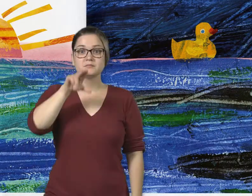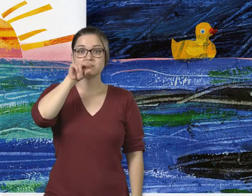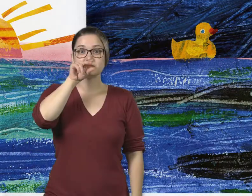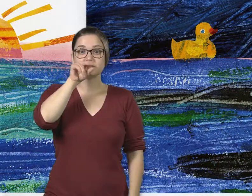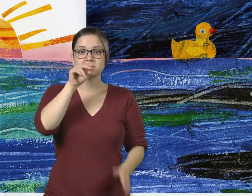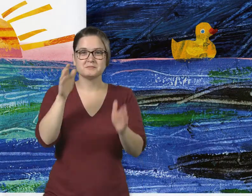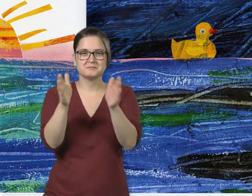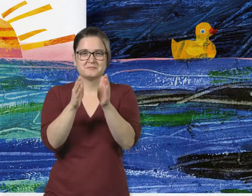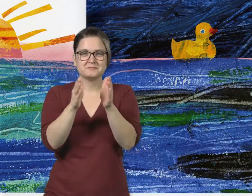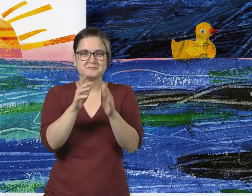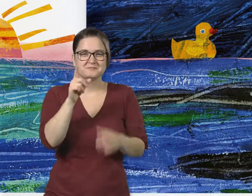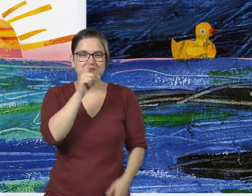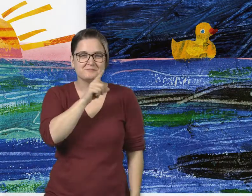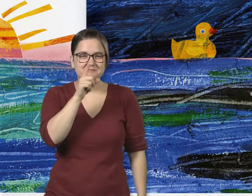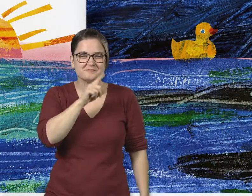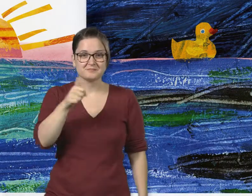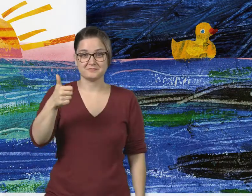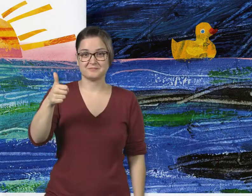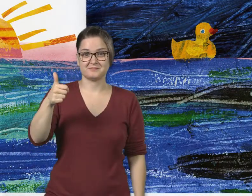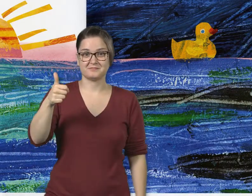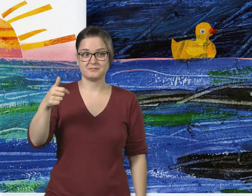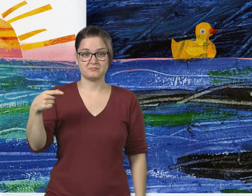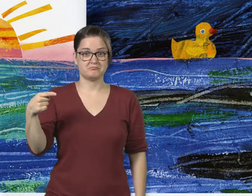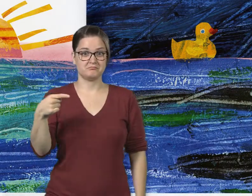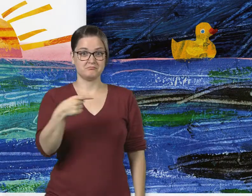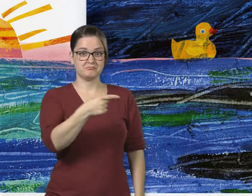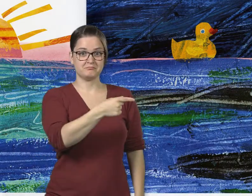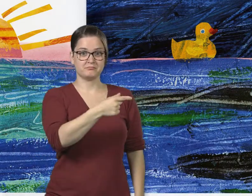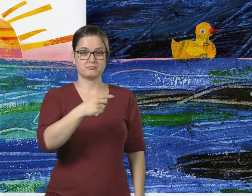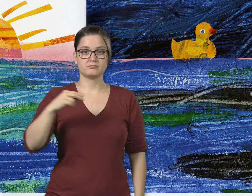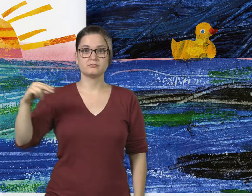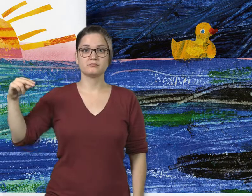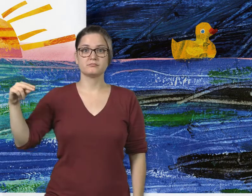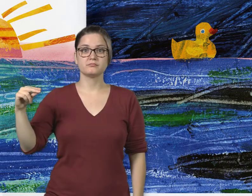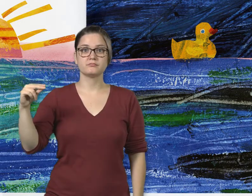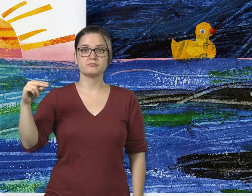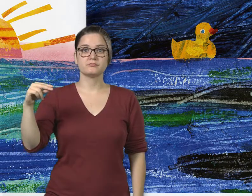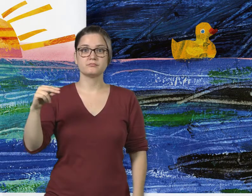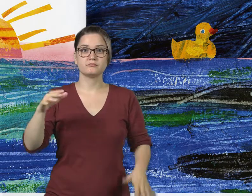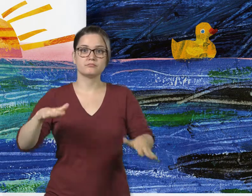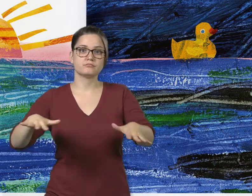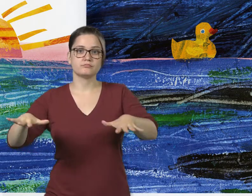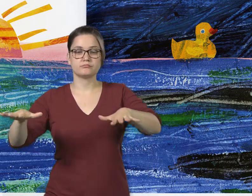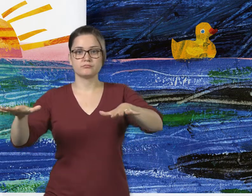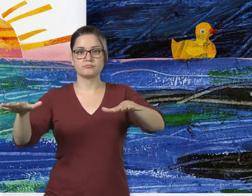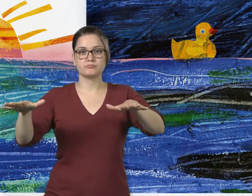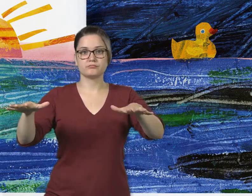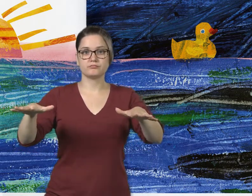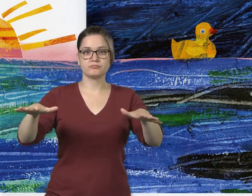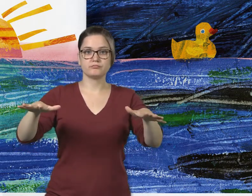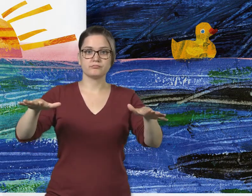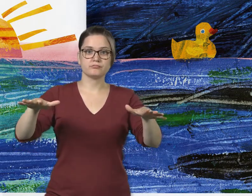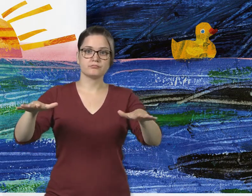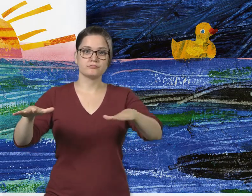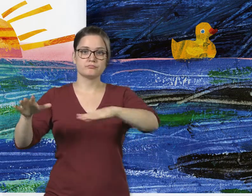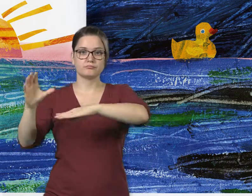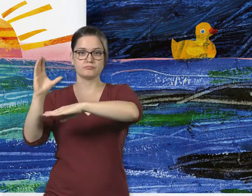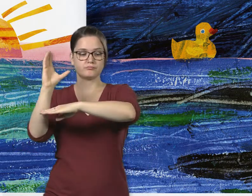The tenth little rubber duck drifts that way, bobbing and floating on the big wide sea. The sun is setting.